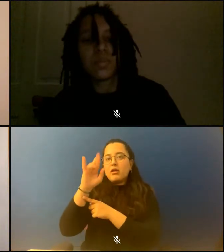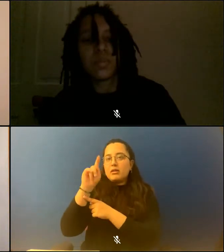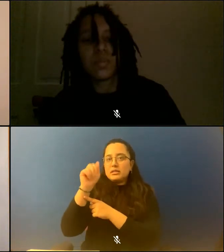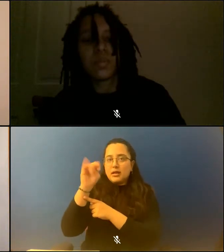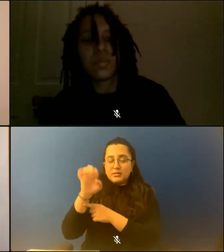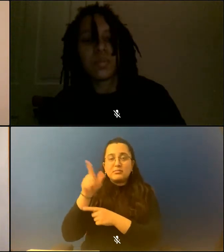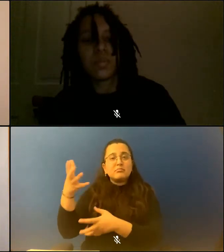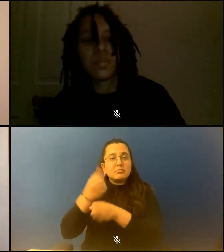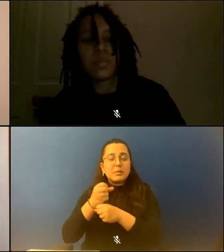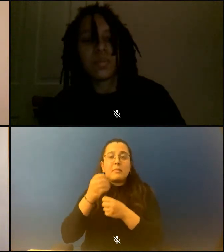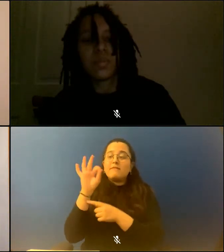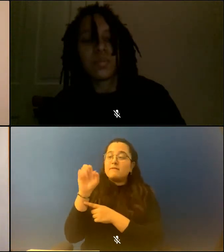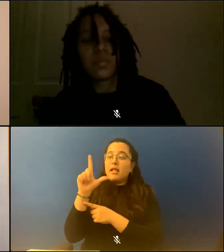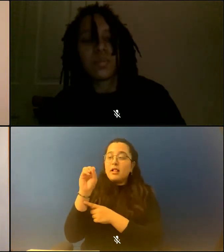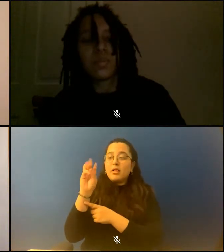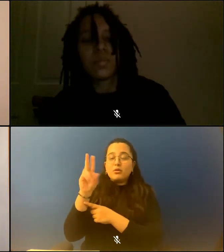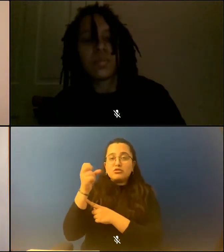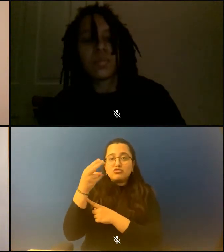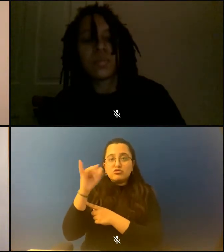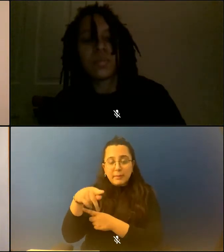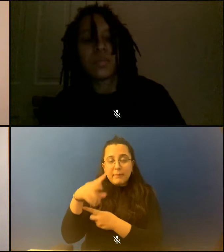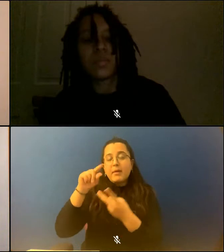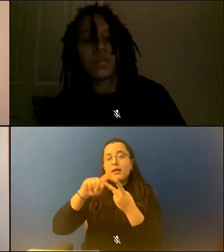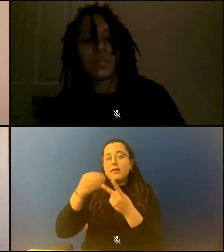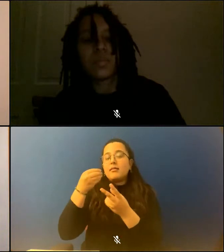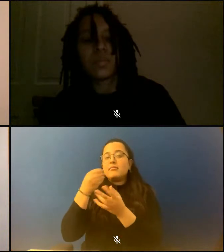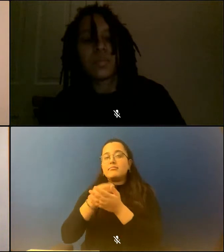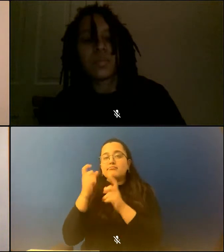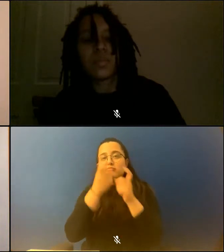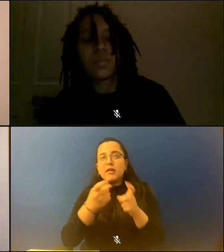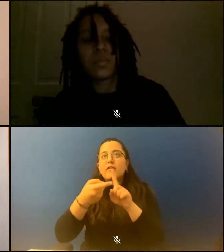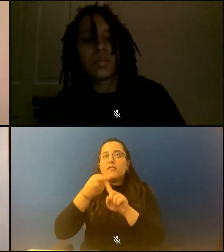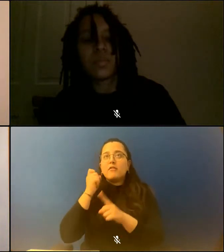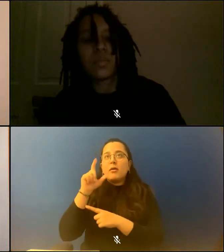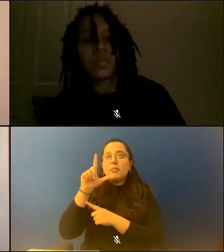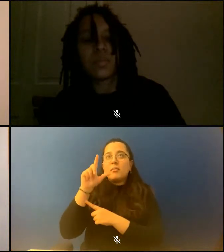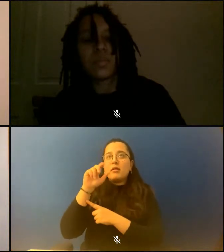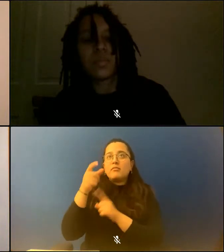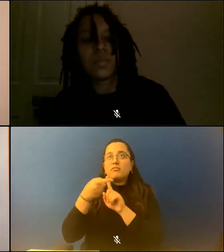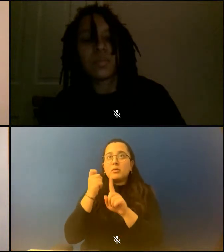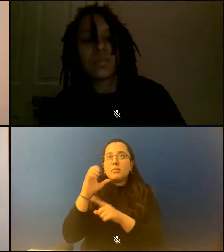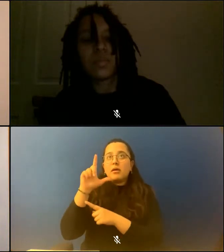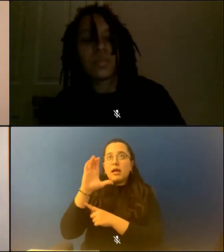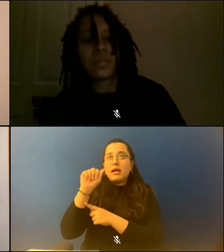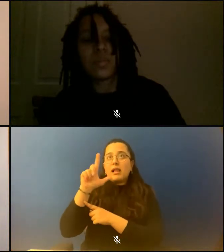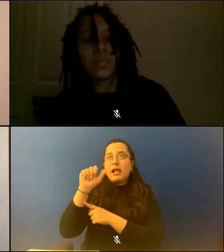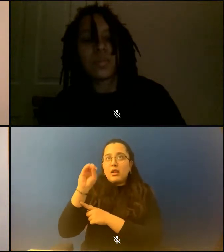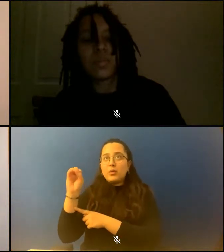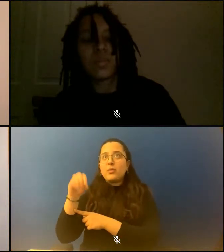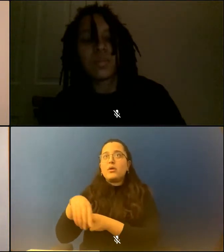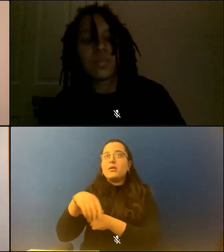Kalaloo, Kavaikanem, Lambda Literary, Tin House, the Vermont Studio Center, Yado, the